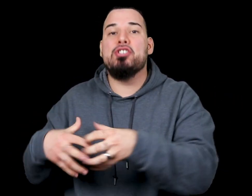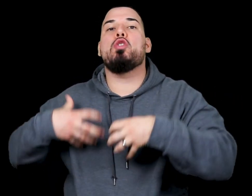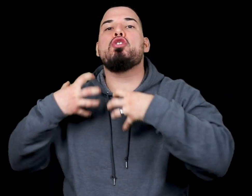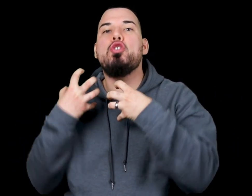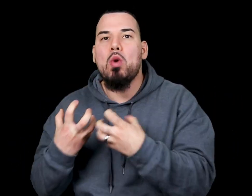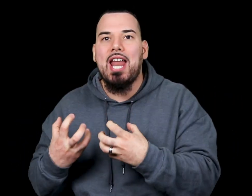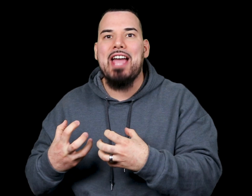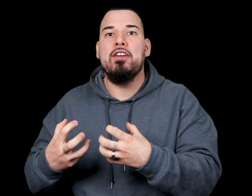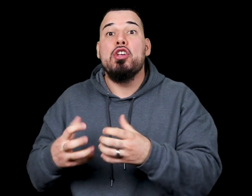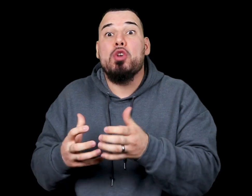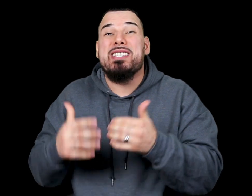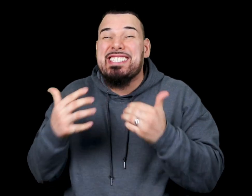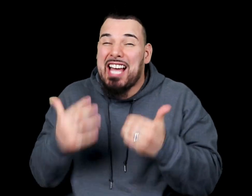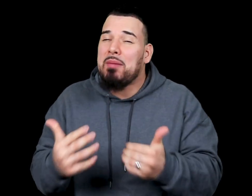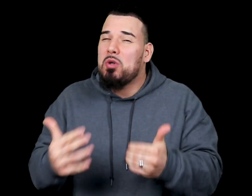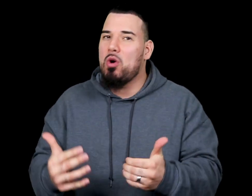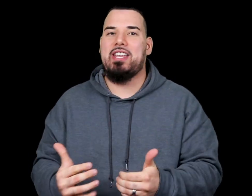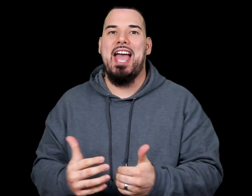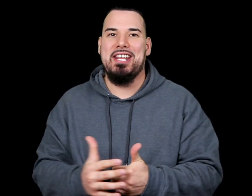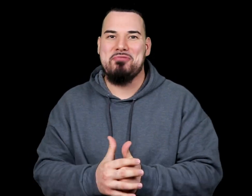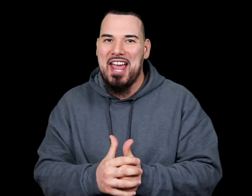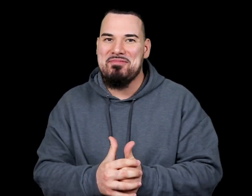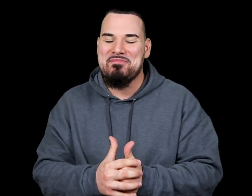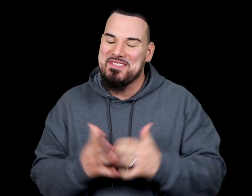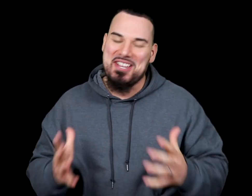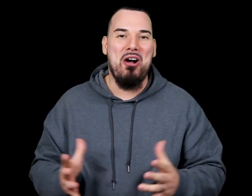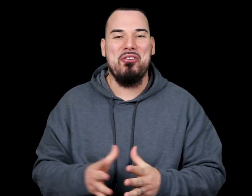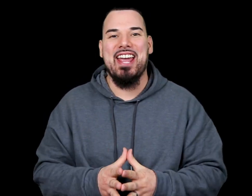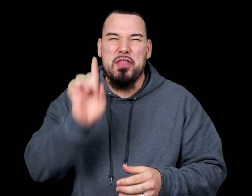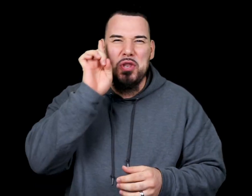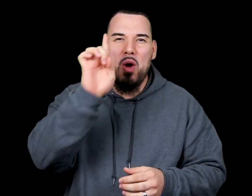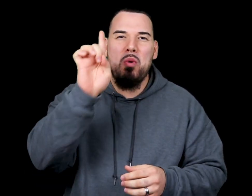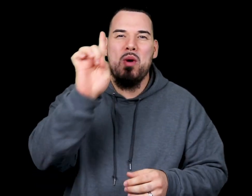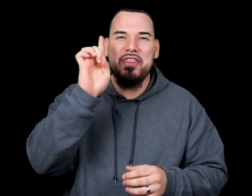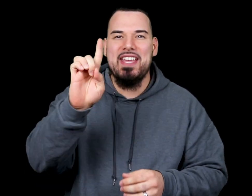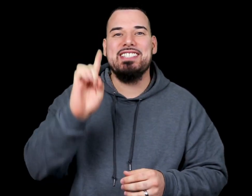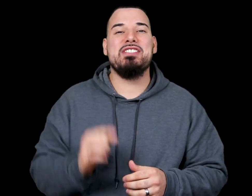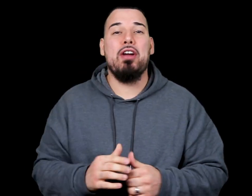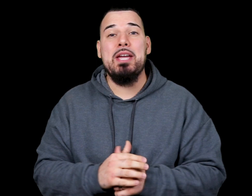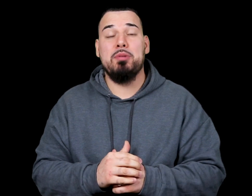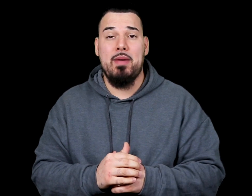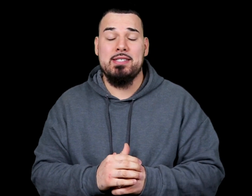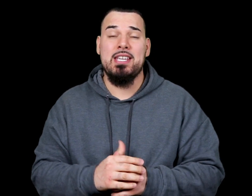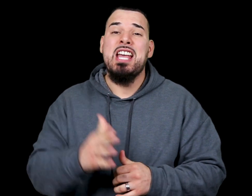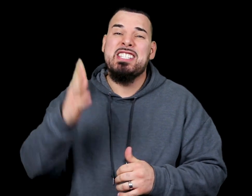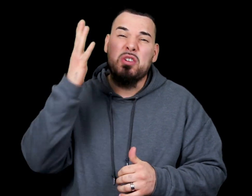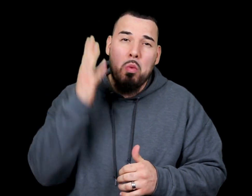your new life. So it's time to work at it. Right? All right. The number one thing to start implementing to your